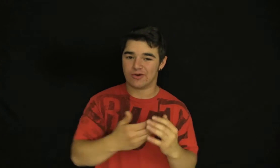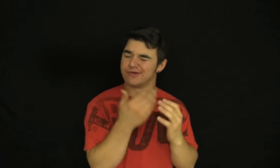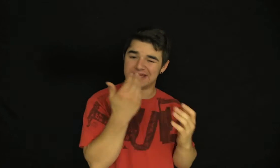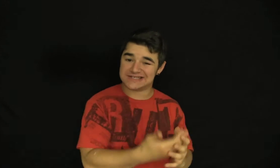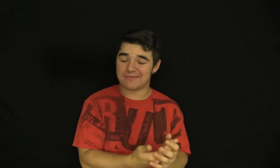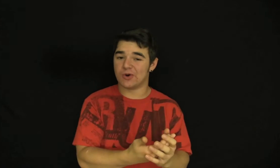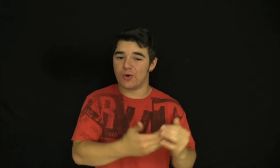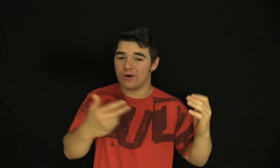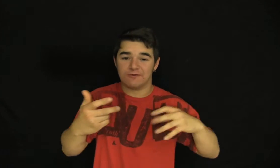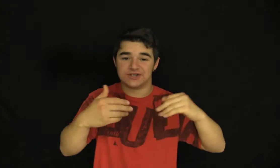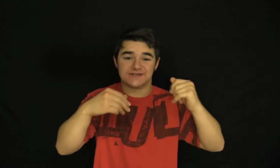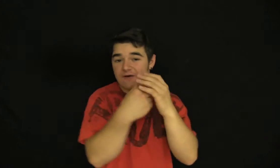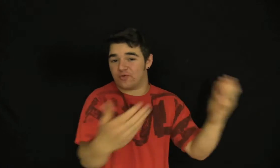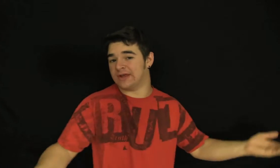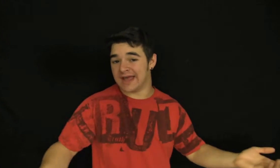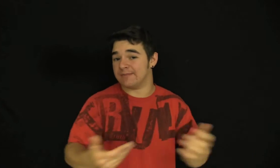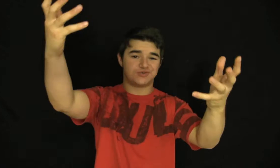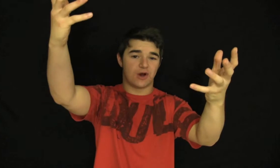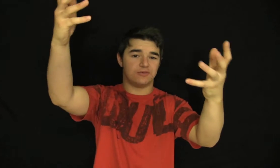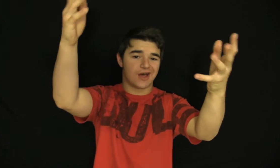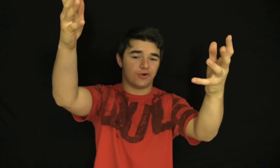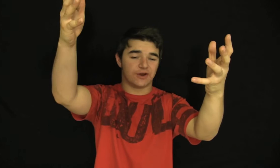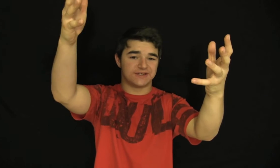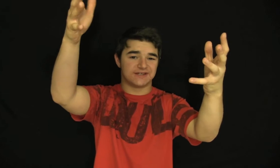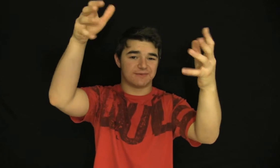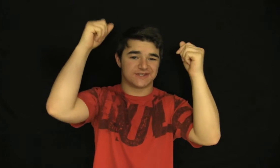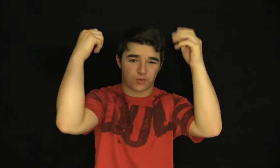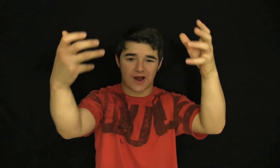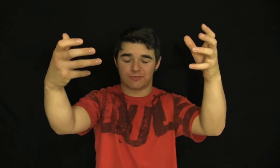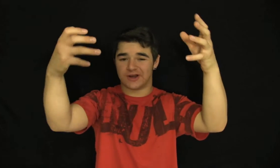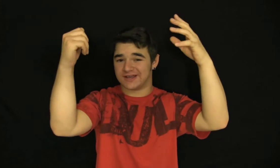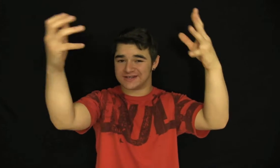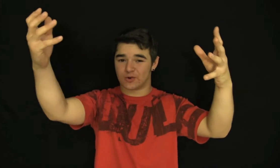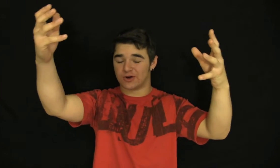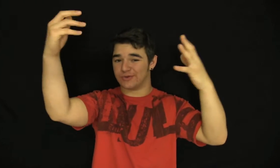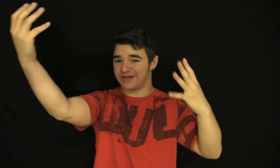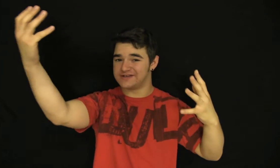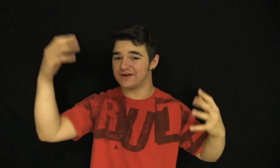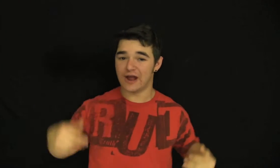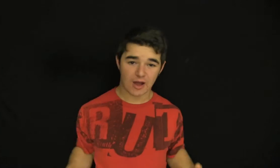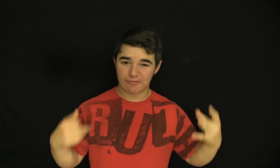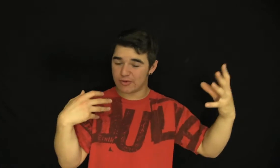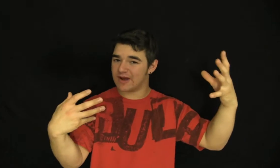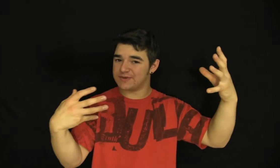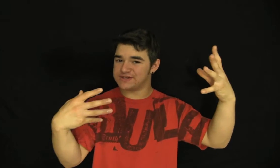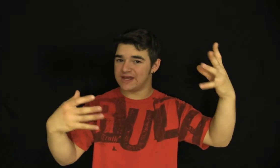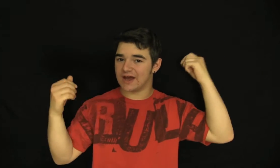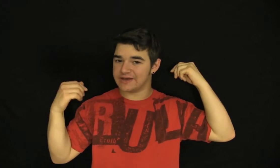whether it be a demo or if it's just a free game. So, not only are we seeing something that's groundbreaking and historical with Kickstarter, but we might be seeing a